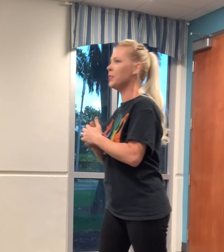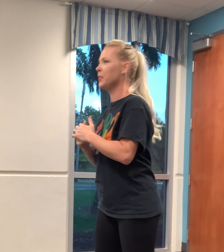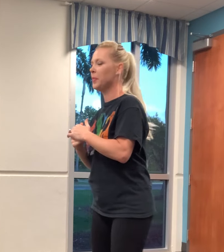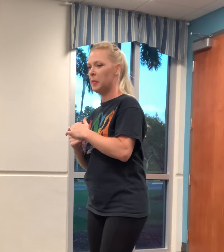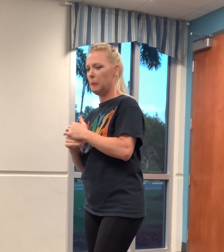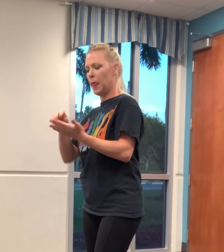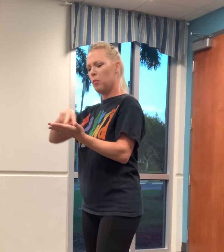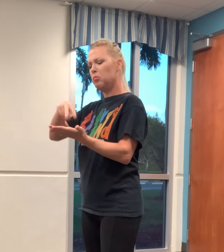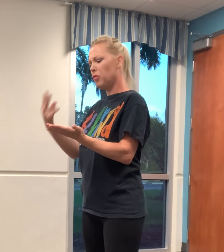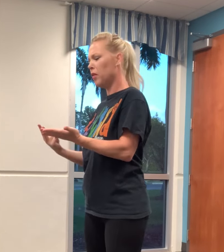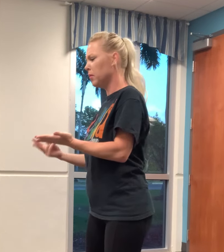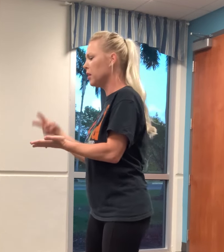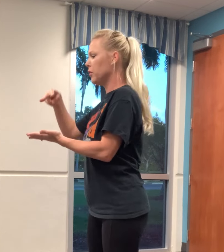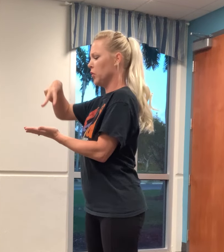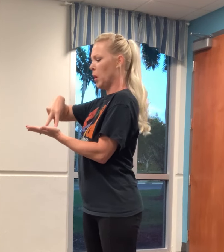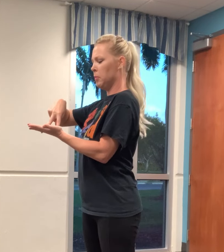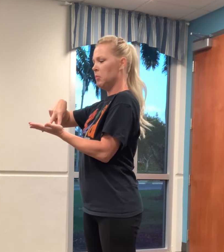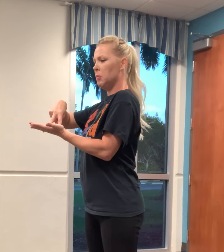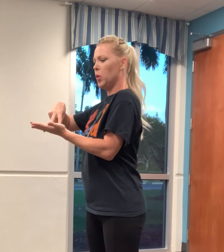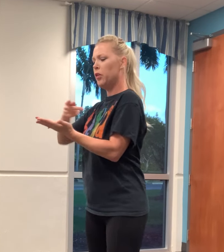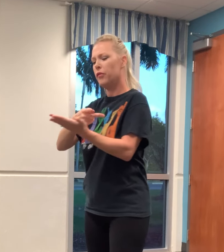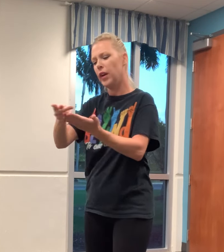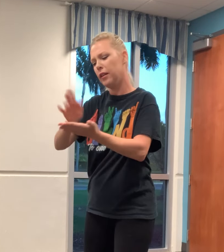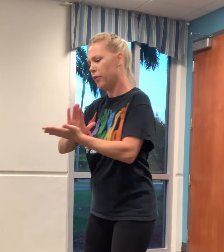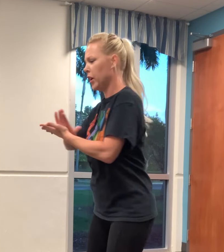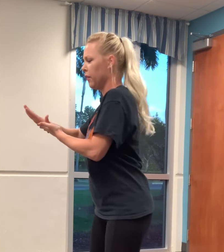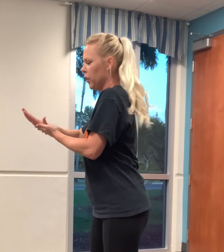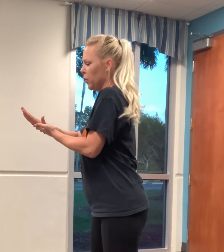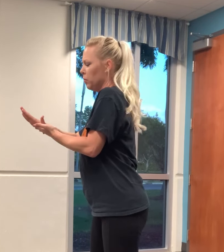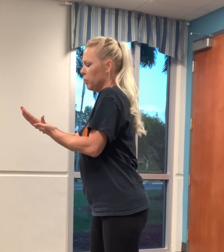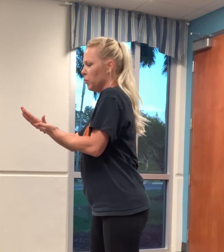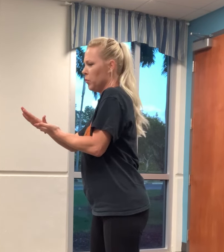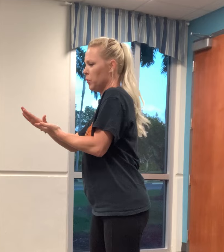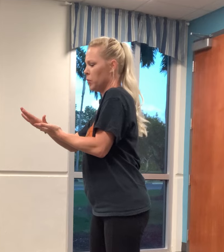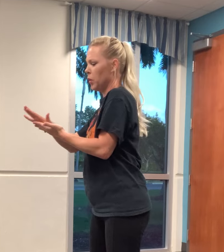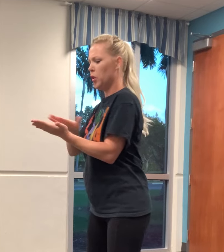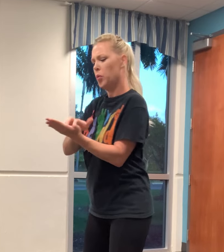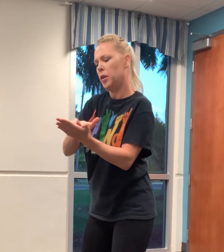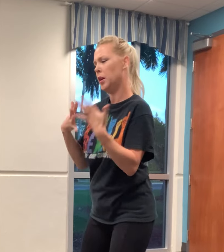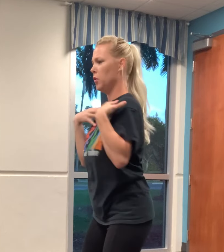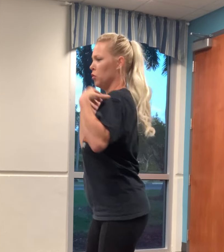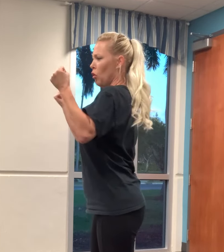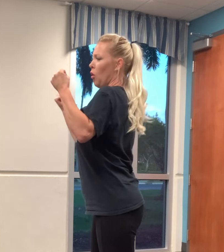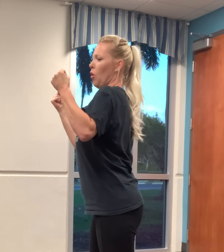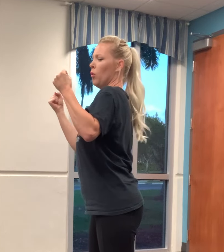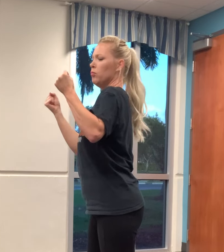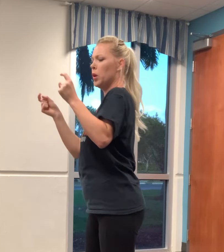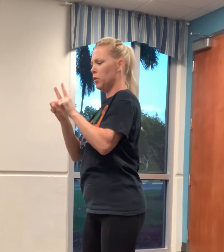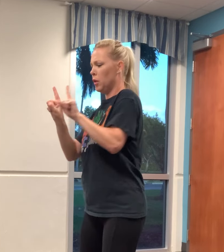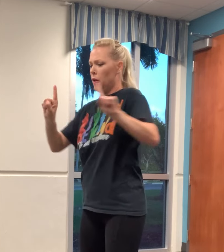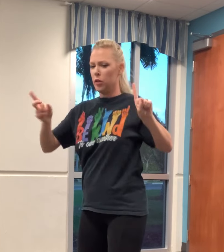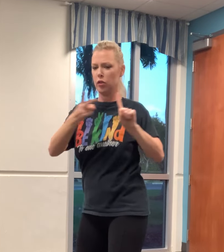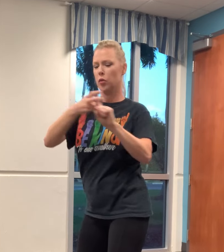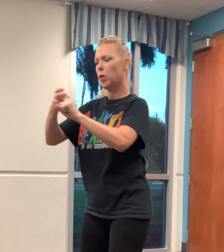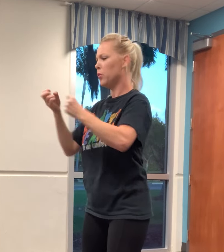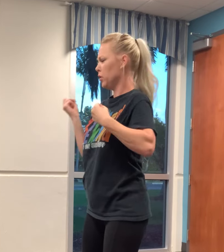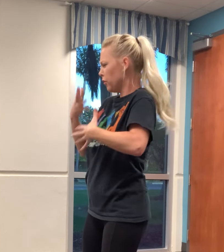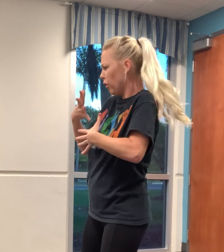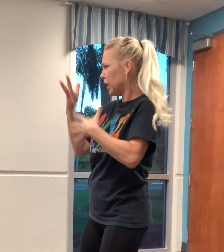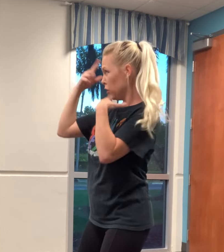When you fall, he'll lift you up. When you fail, he'll forgive you. When you're weak, he's strong. When you're lost, he's your way. When you're afraid, he's your